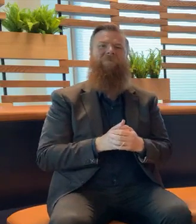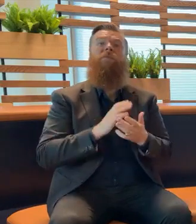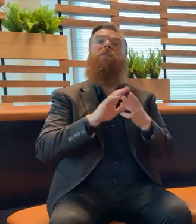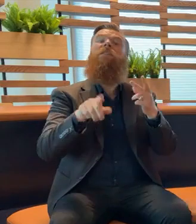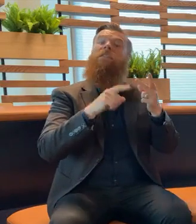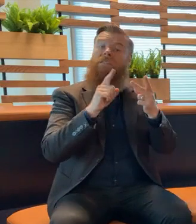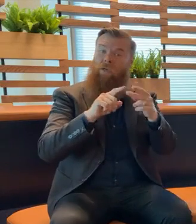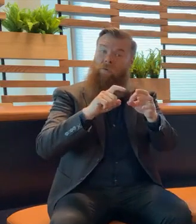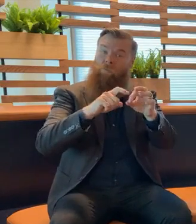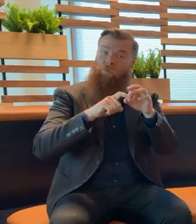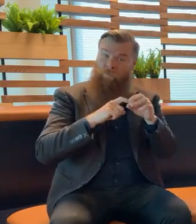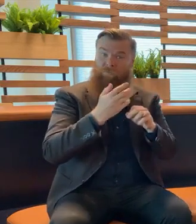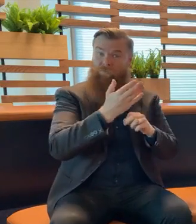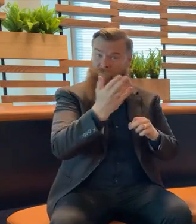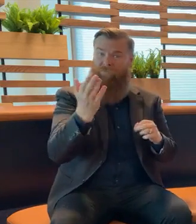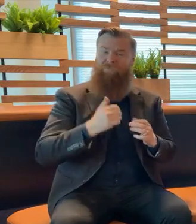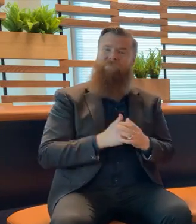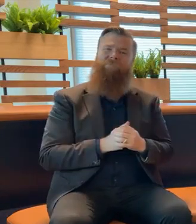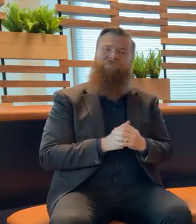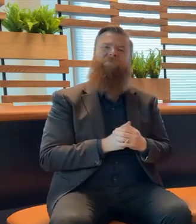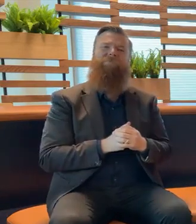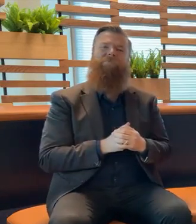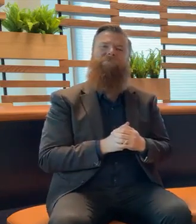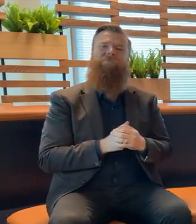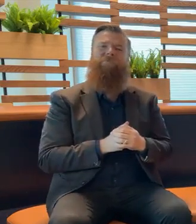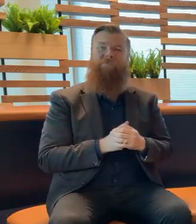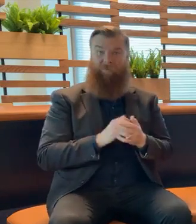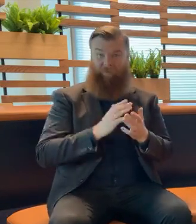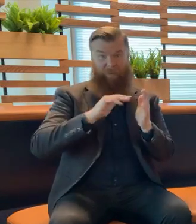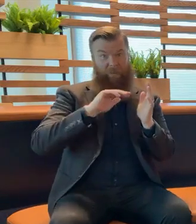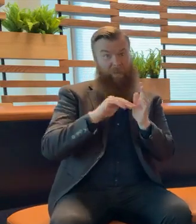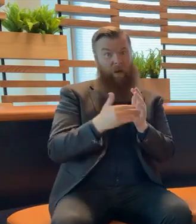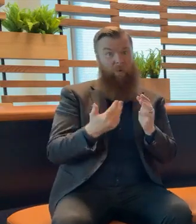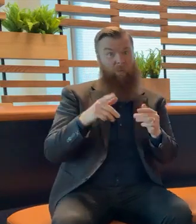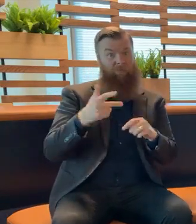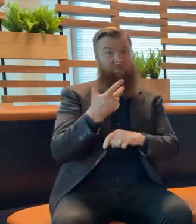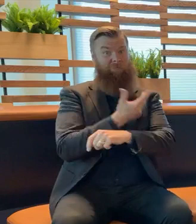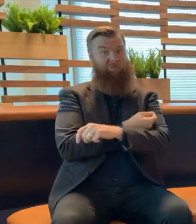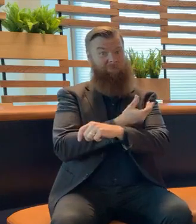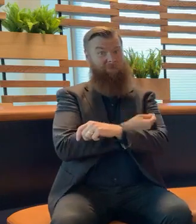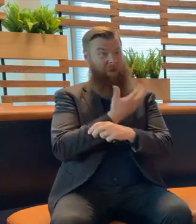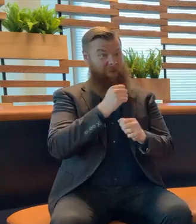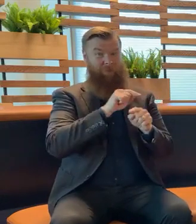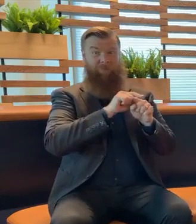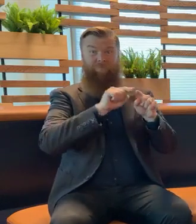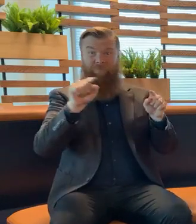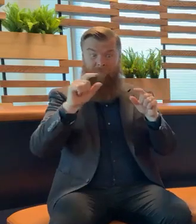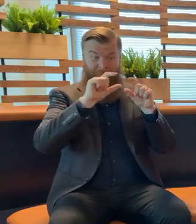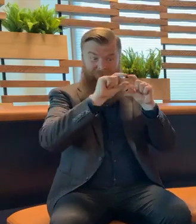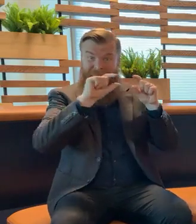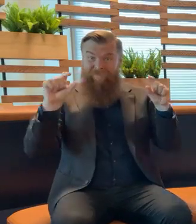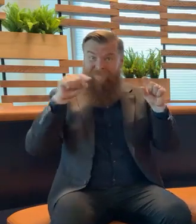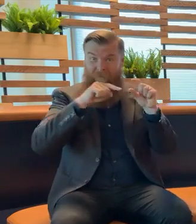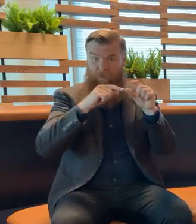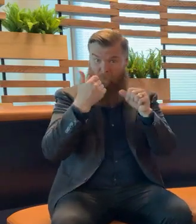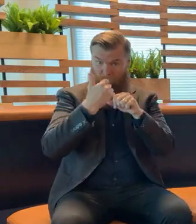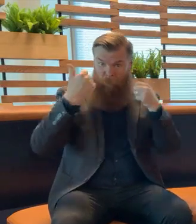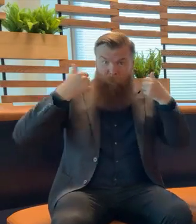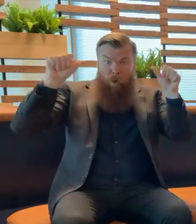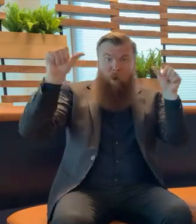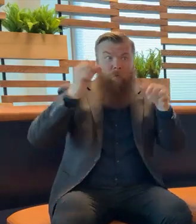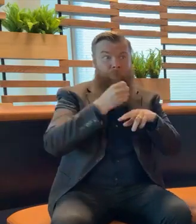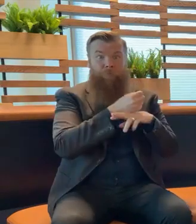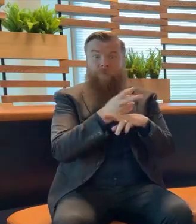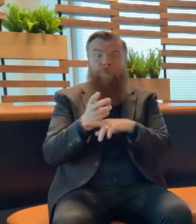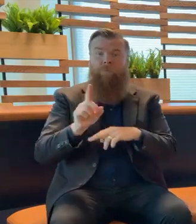from you is, do the current vaccines work? Again, we don't have absolute information on